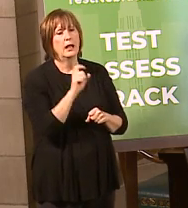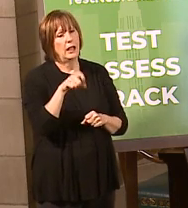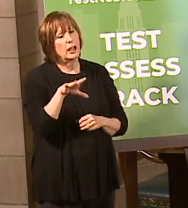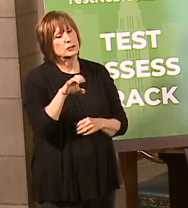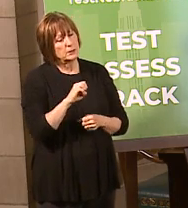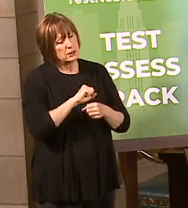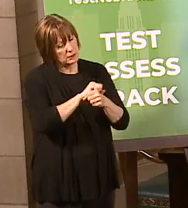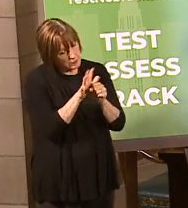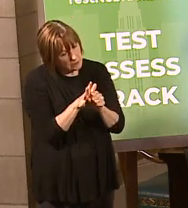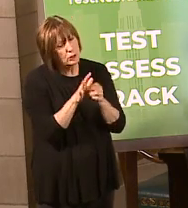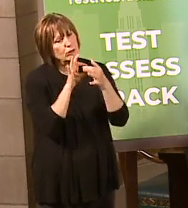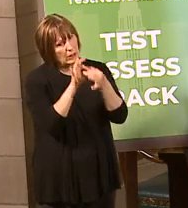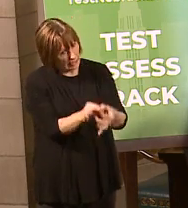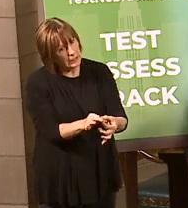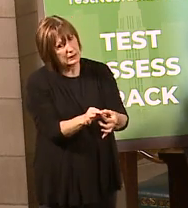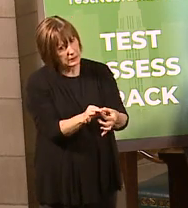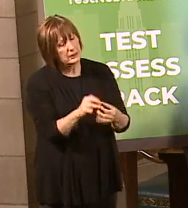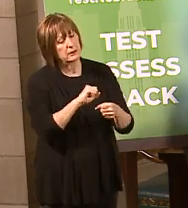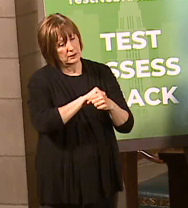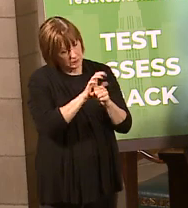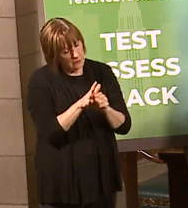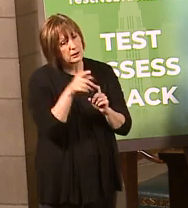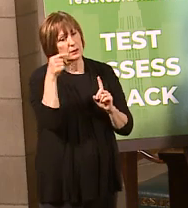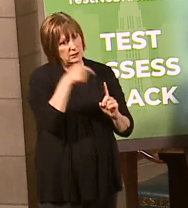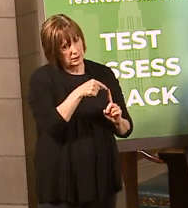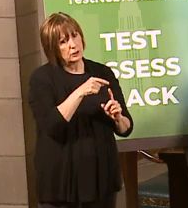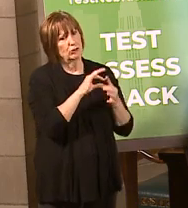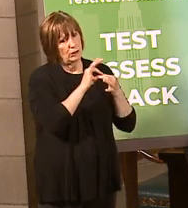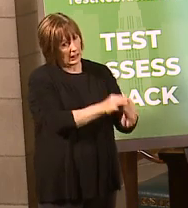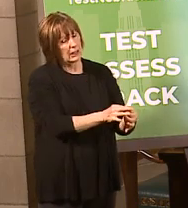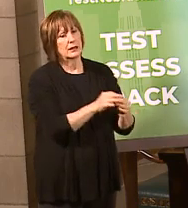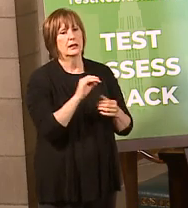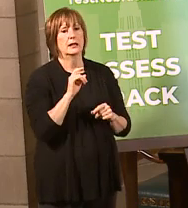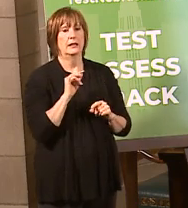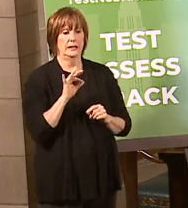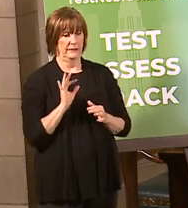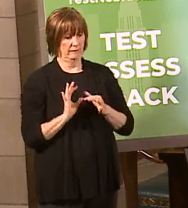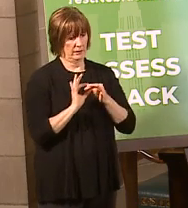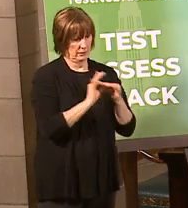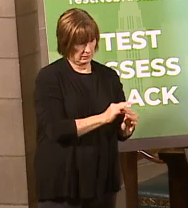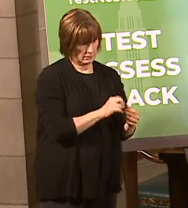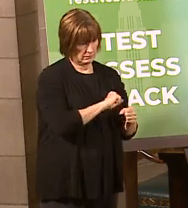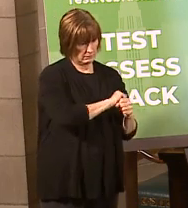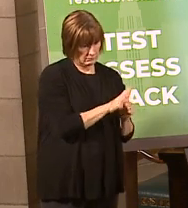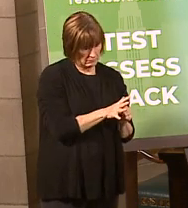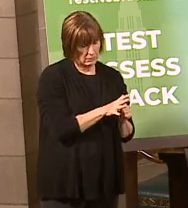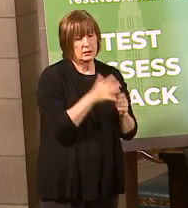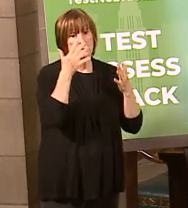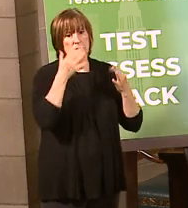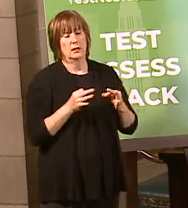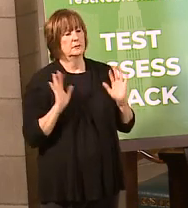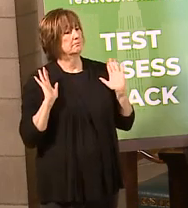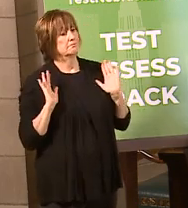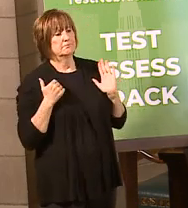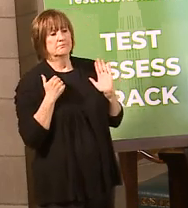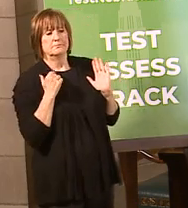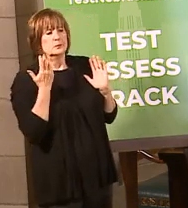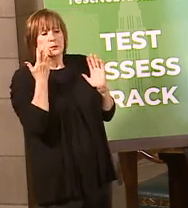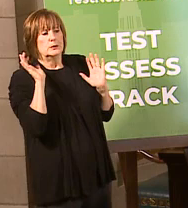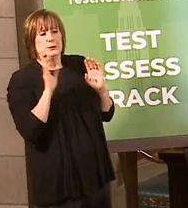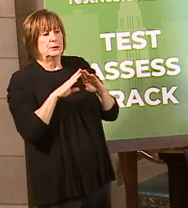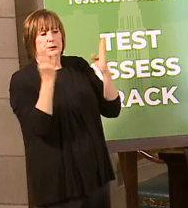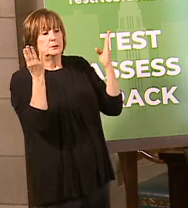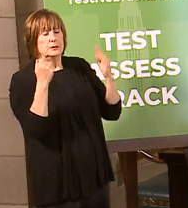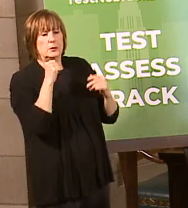but it has to be coronavirus-related, so it does have to be related back to coronavirus. But if it is related back to coronavirus, and you choose not to open up again, you will not